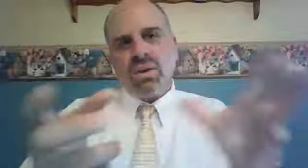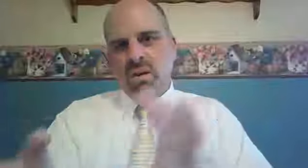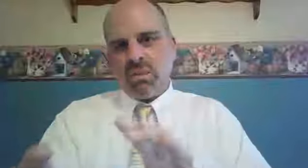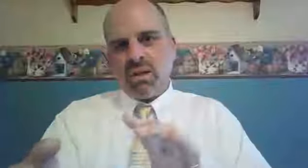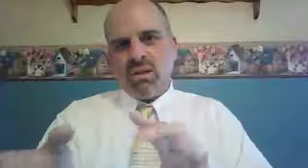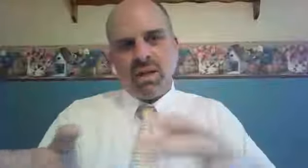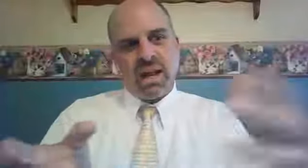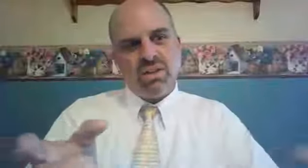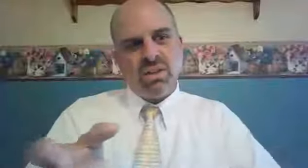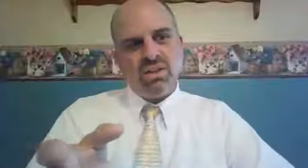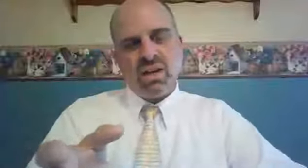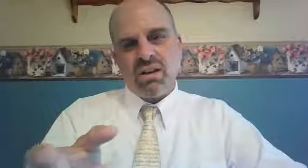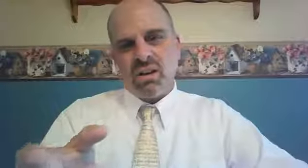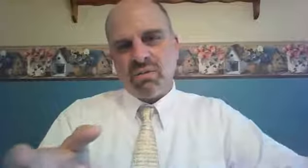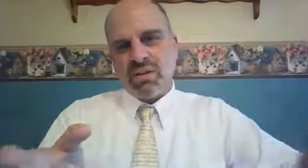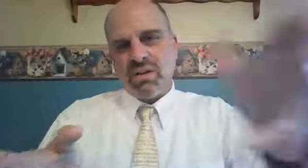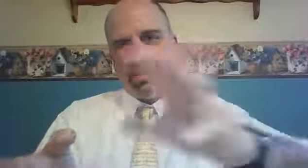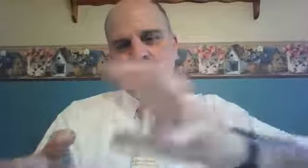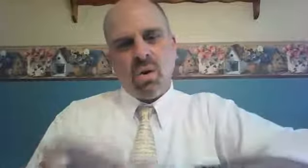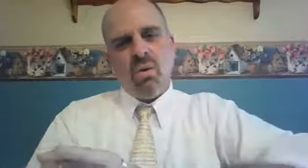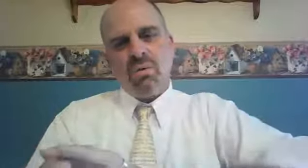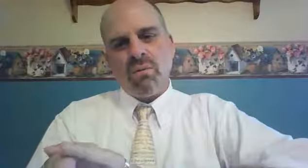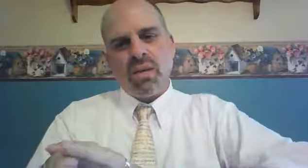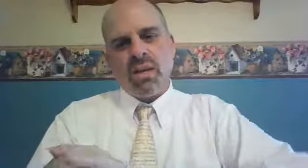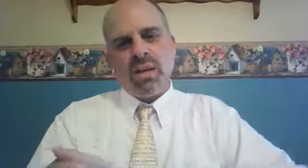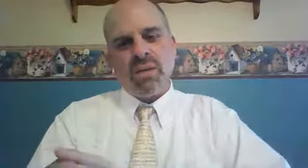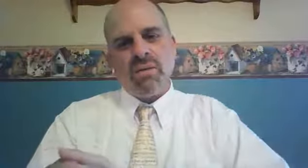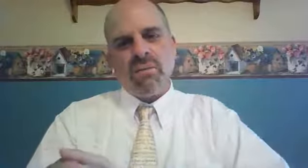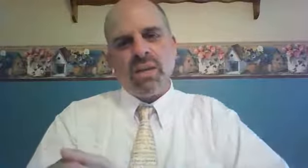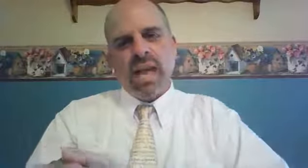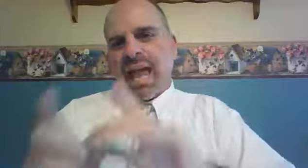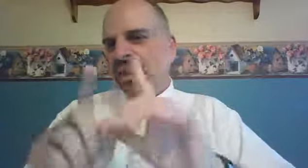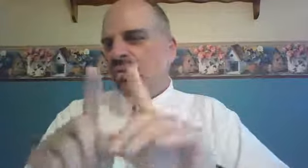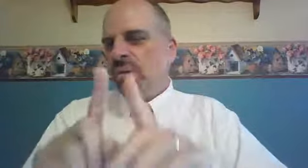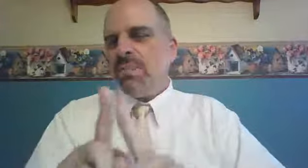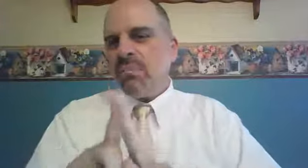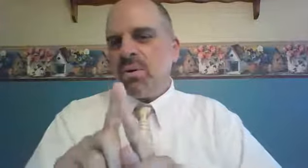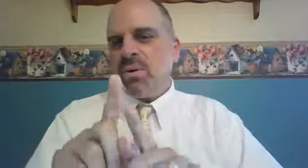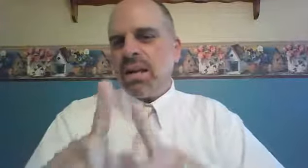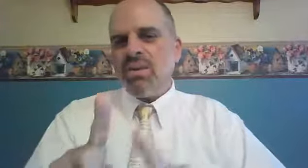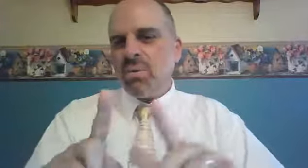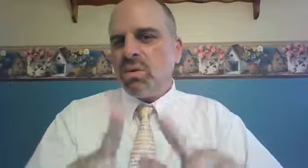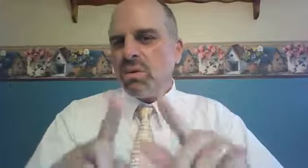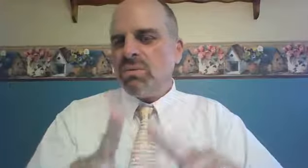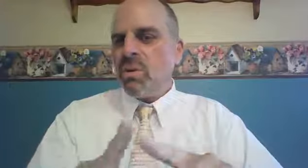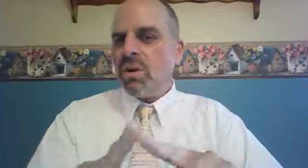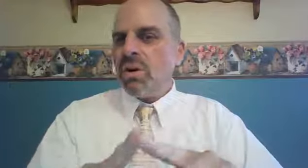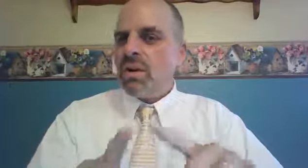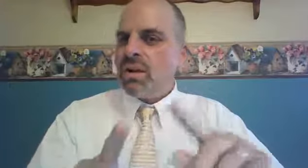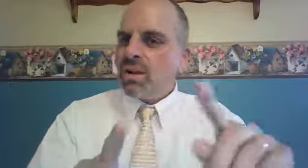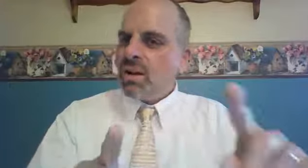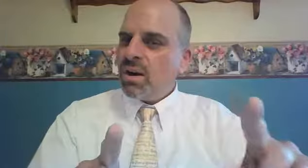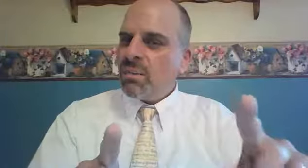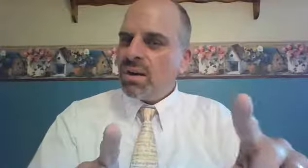garment that I just uncovered over me. And do you remember another word for garment?